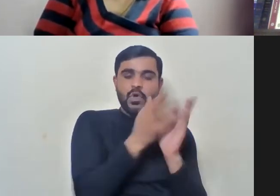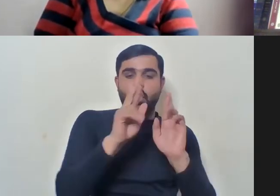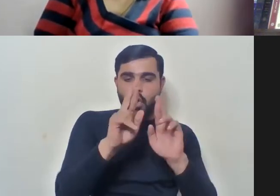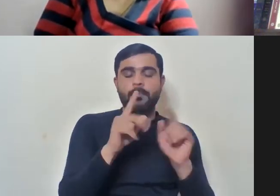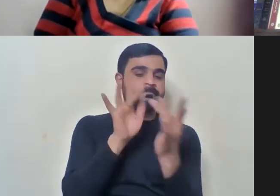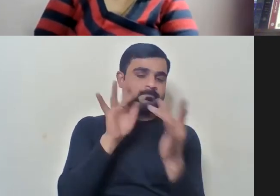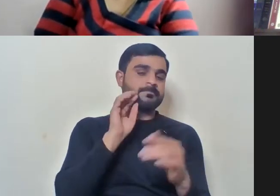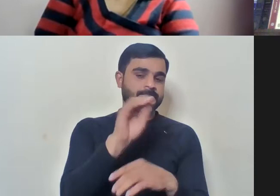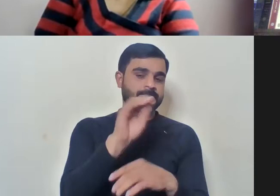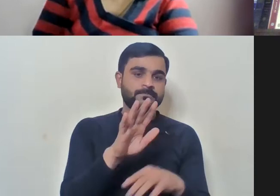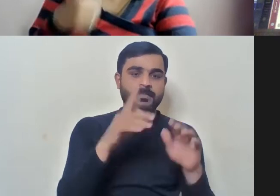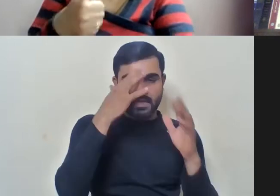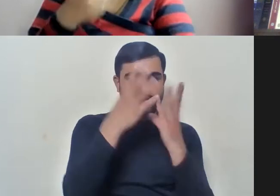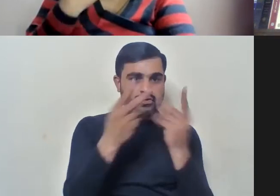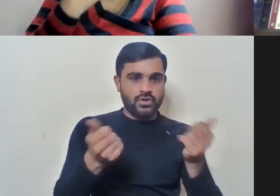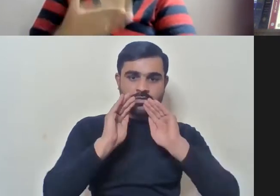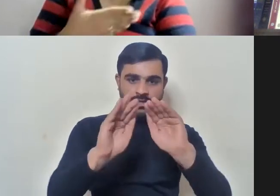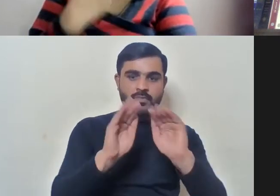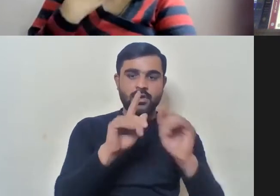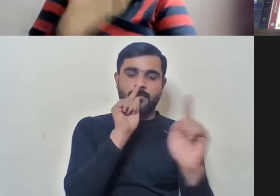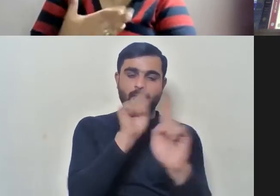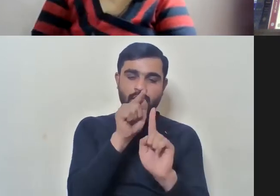of are able to sort of pinpoint the discrimination.